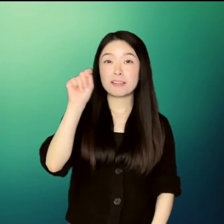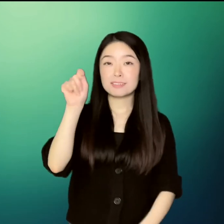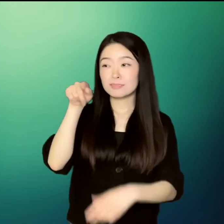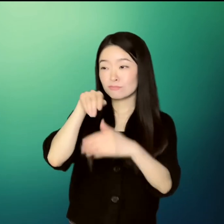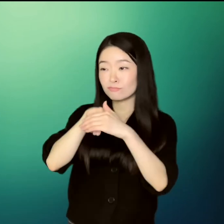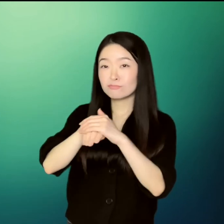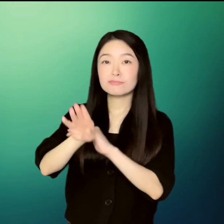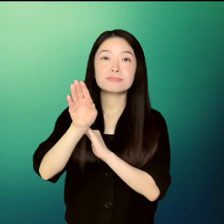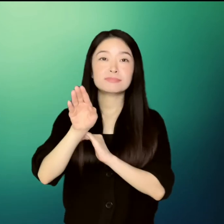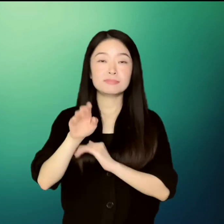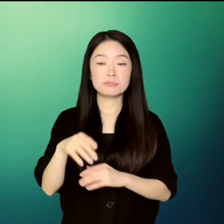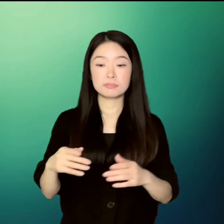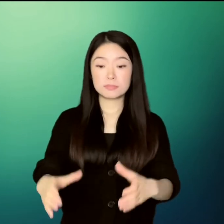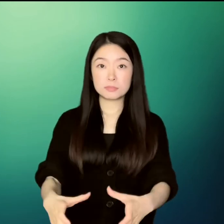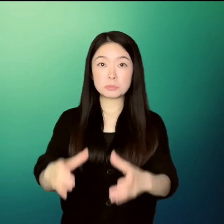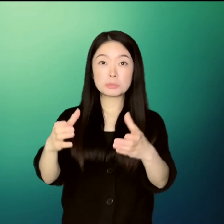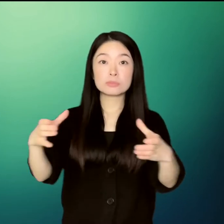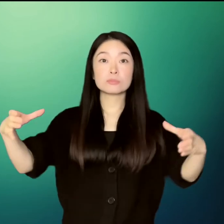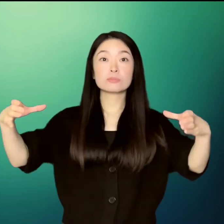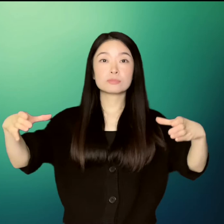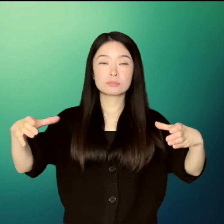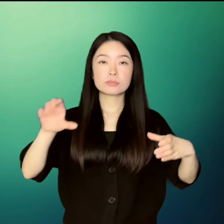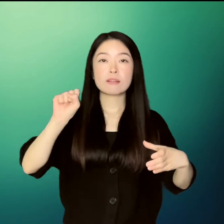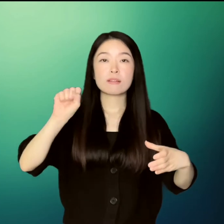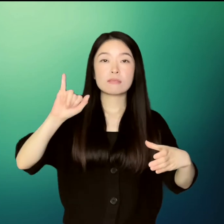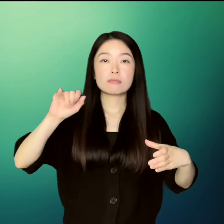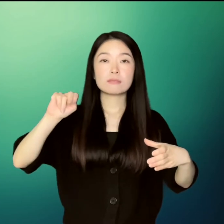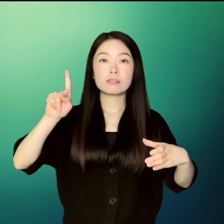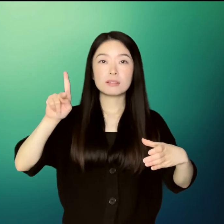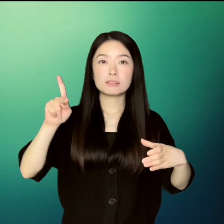That evening, Un He stood in front of the bathroom mirror.